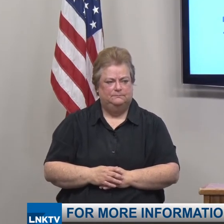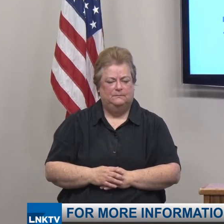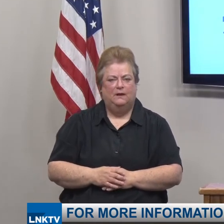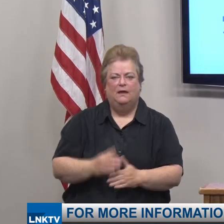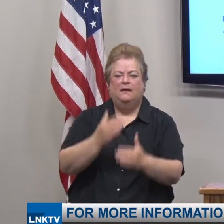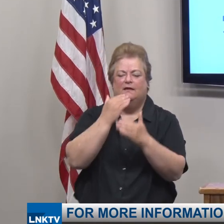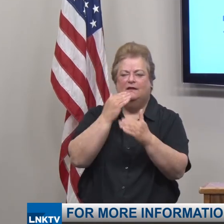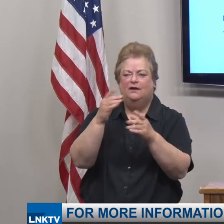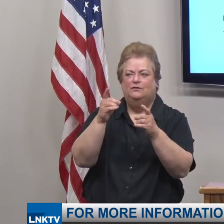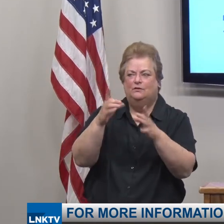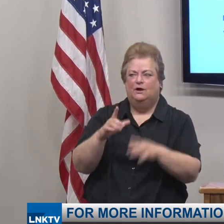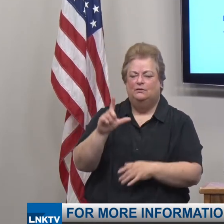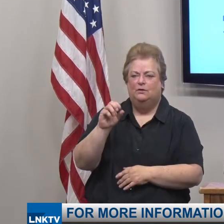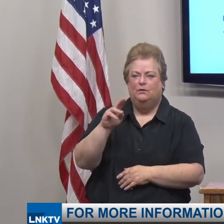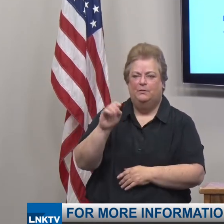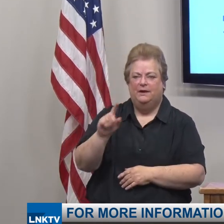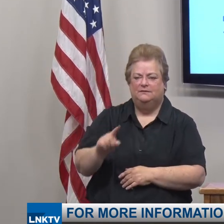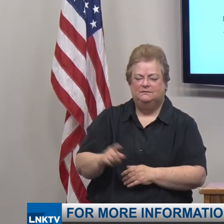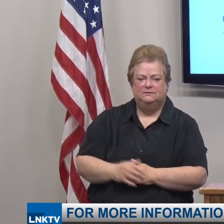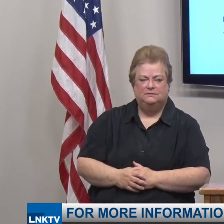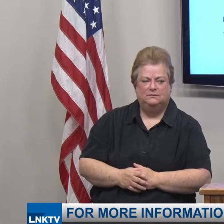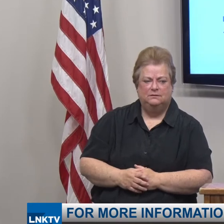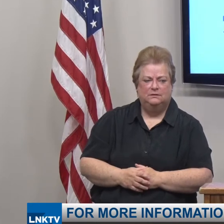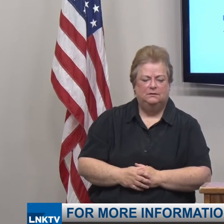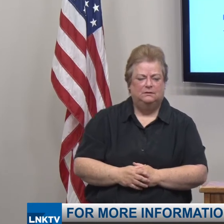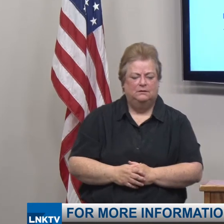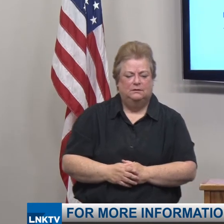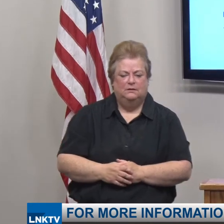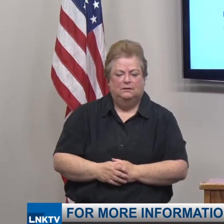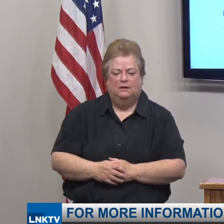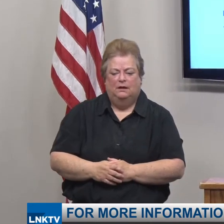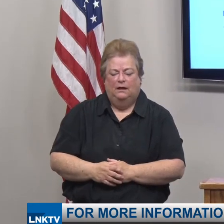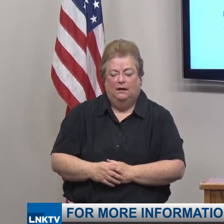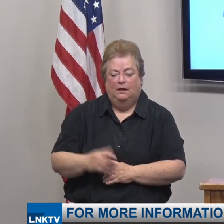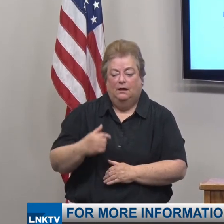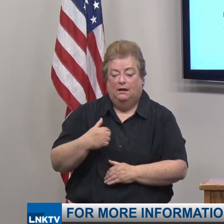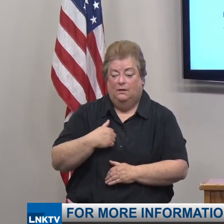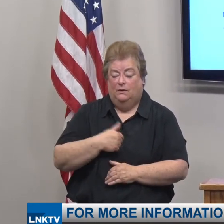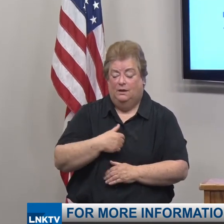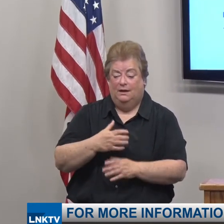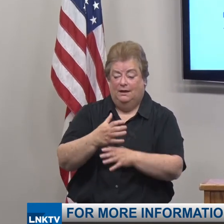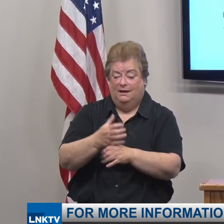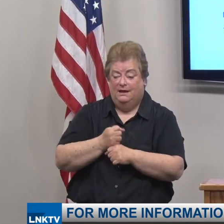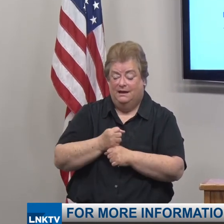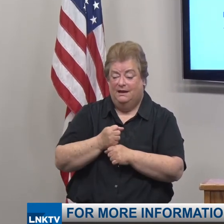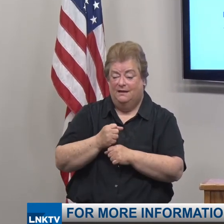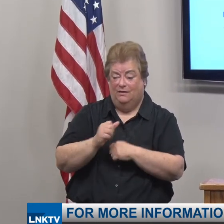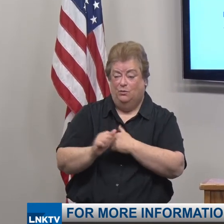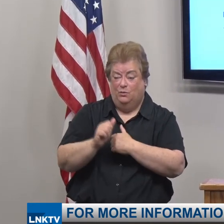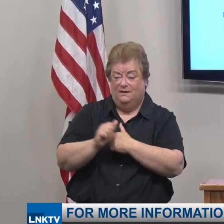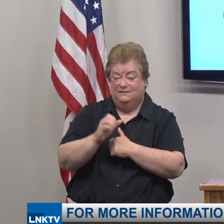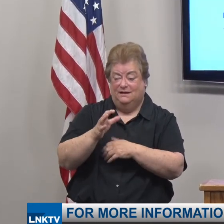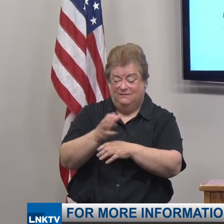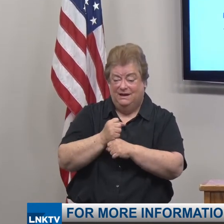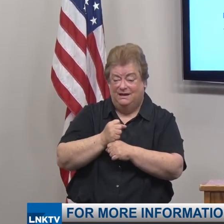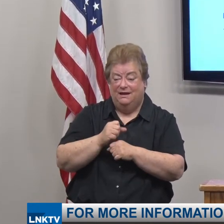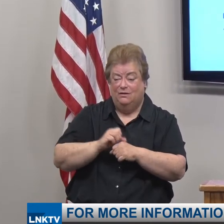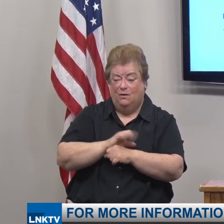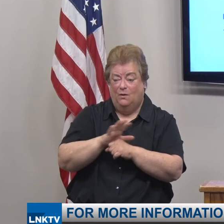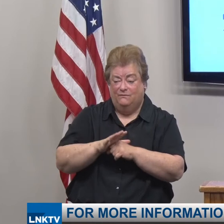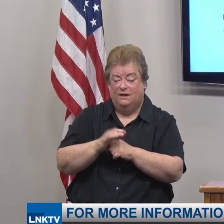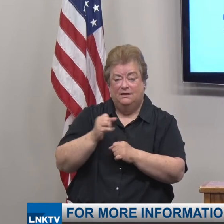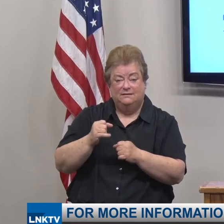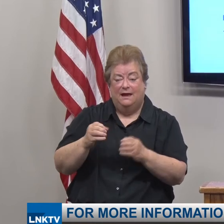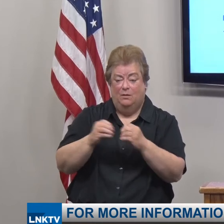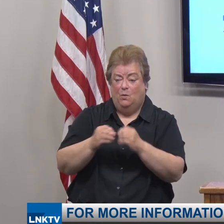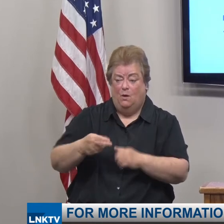Thank you Director Lopez. Our data tells us that the risk of contracting COVID-19 in our community is higher now than it has